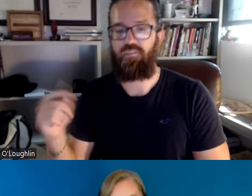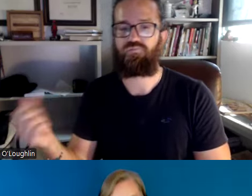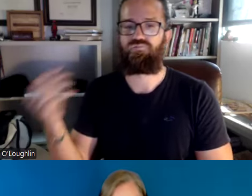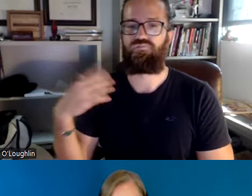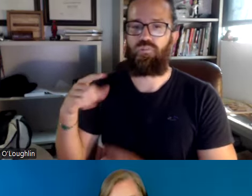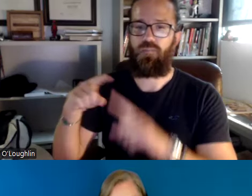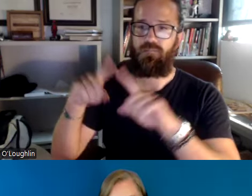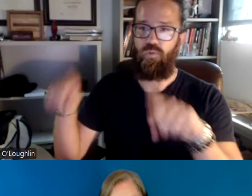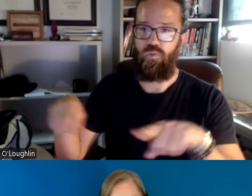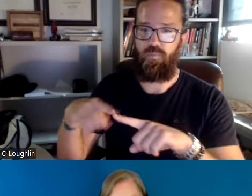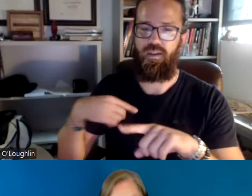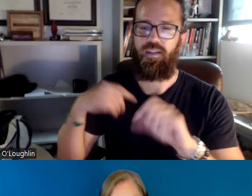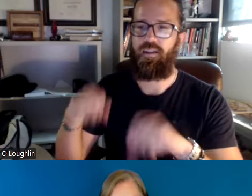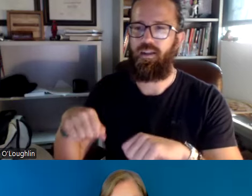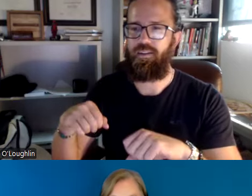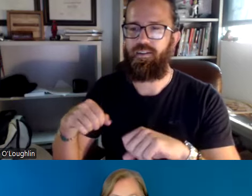for resources.